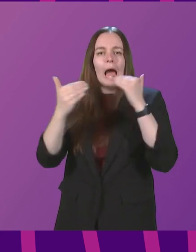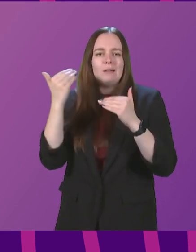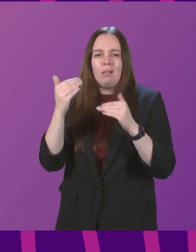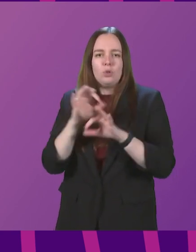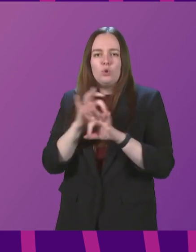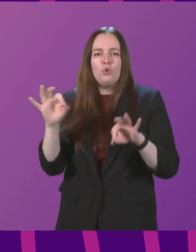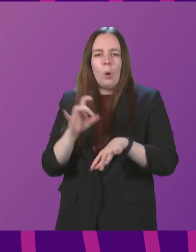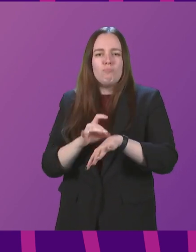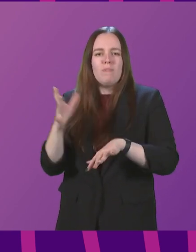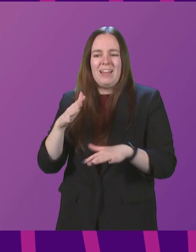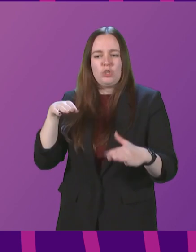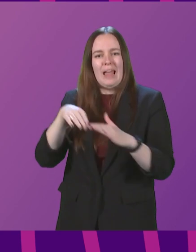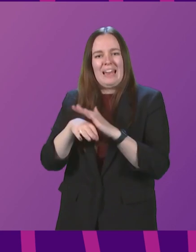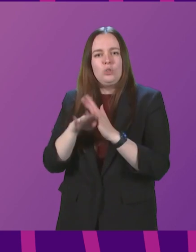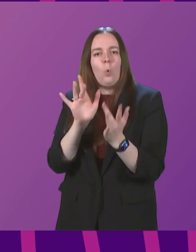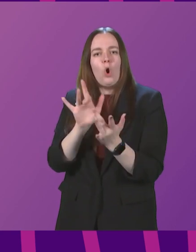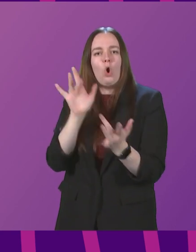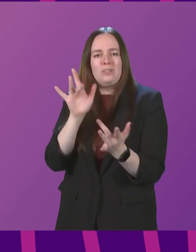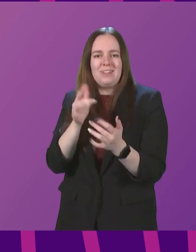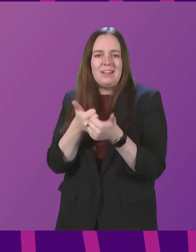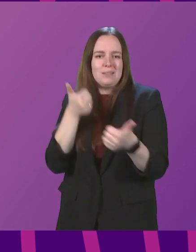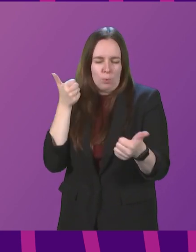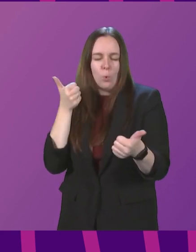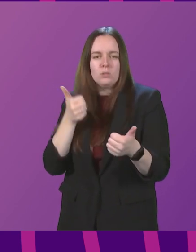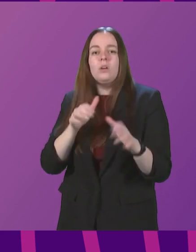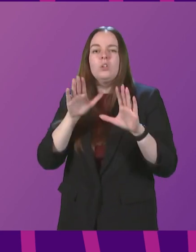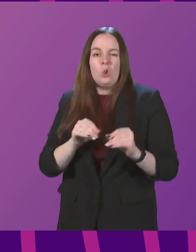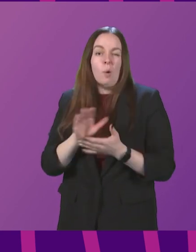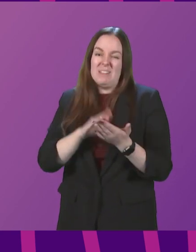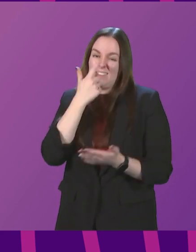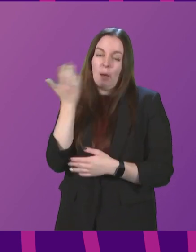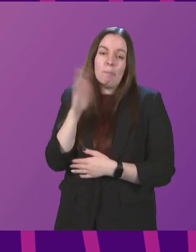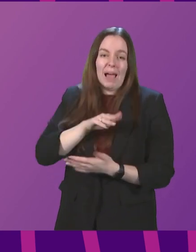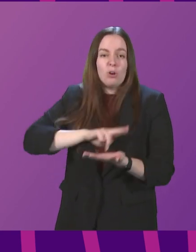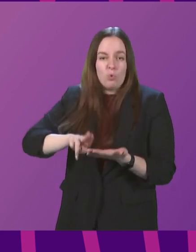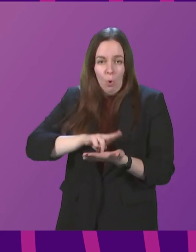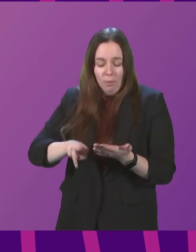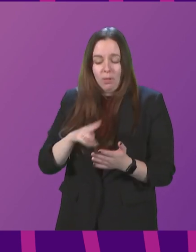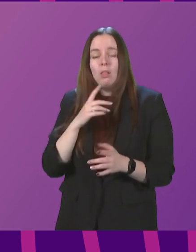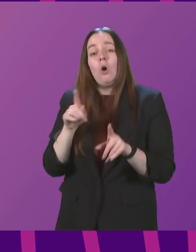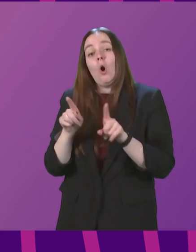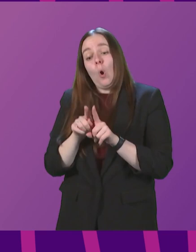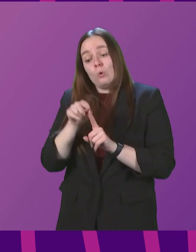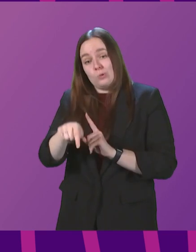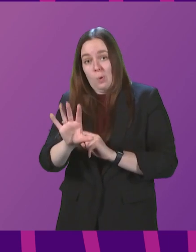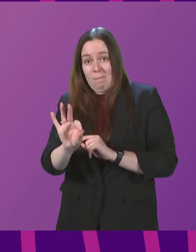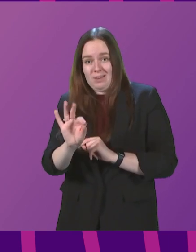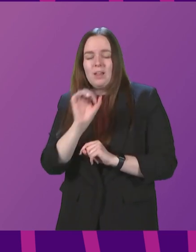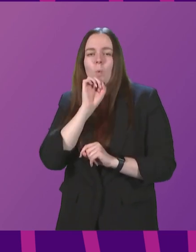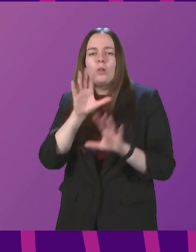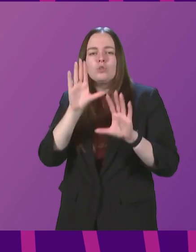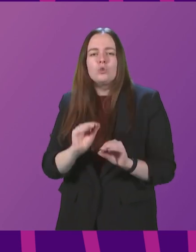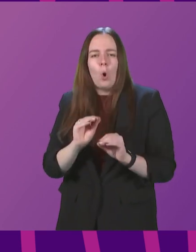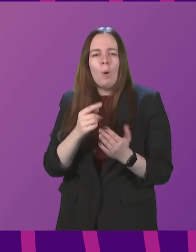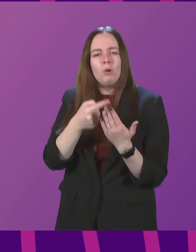-professional indoor contact sports, so that these can resume as normal. And, from Monday, we will also lift the guidance asking